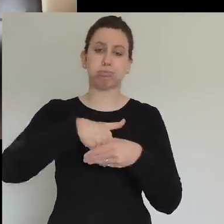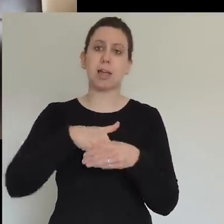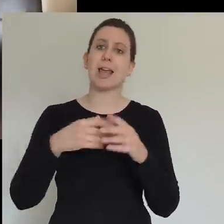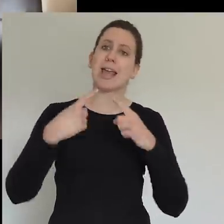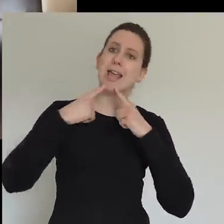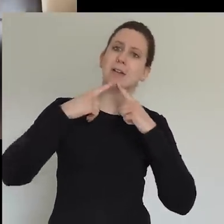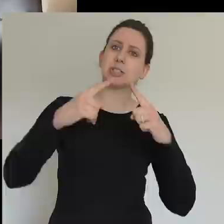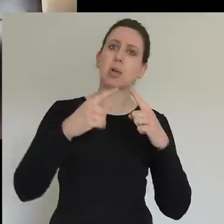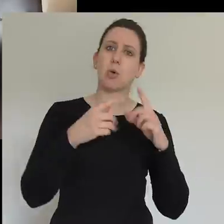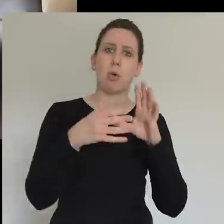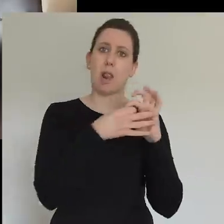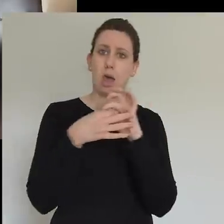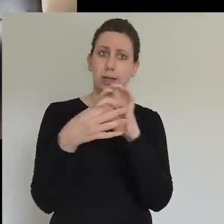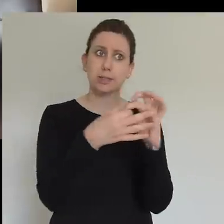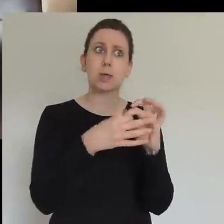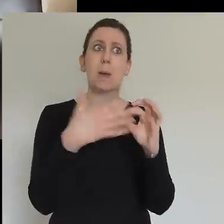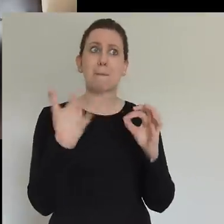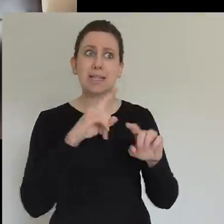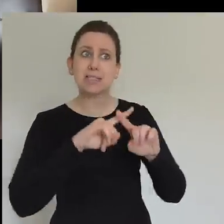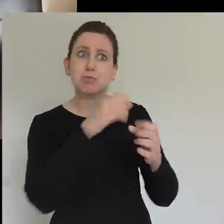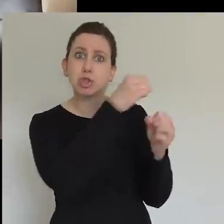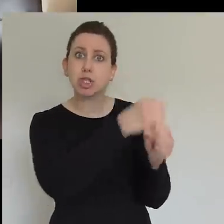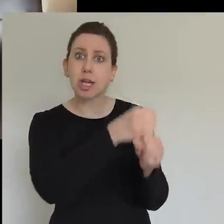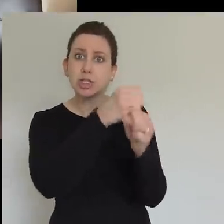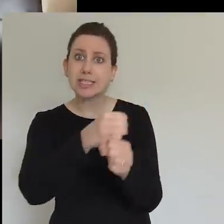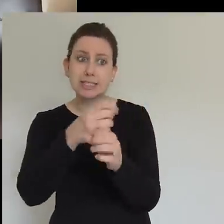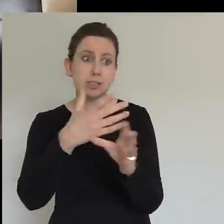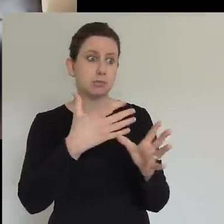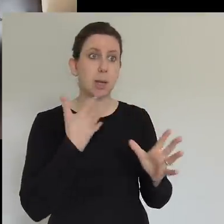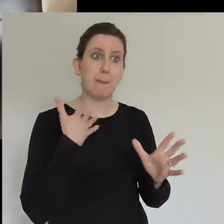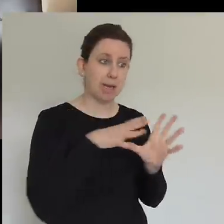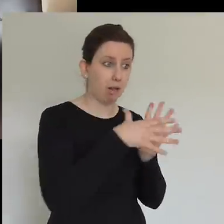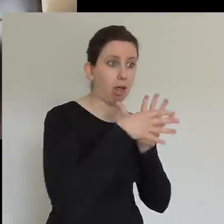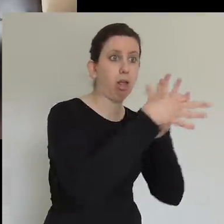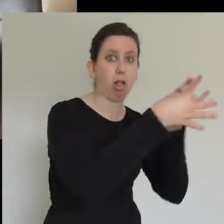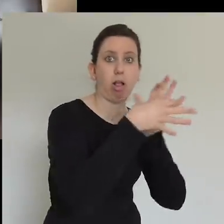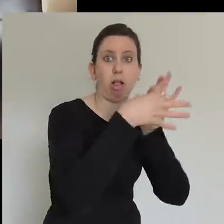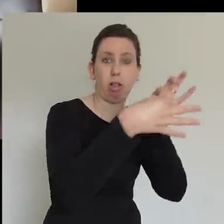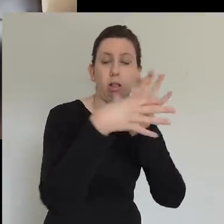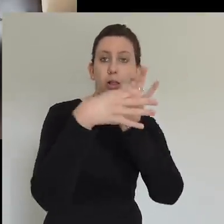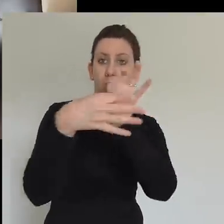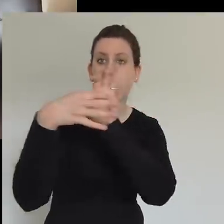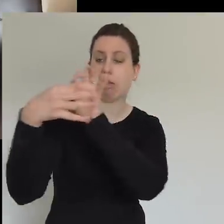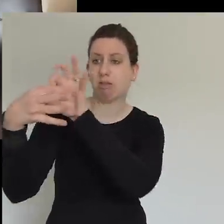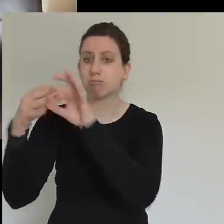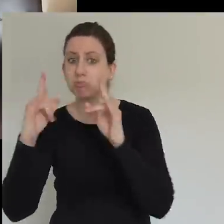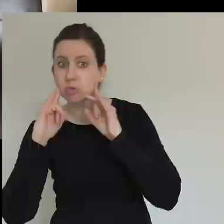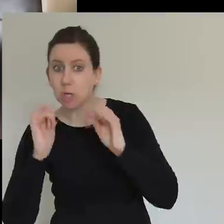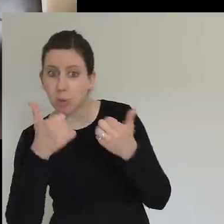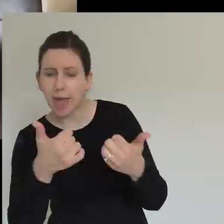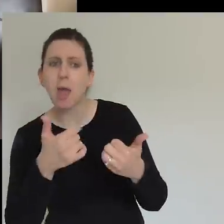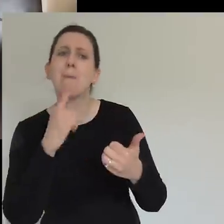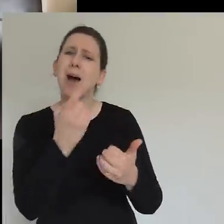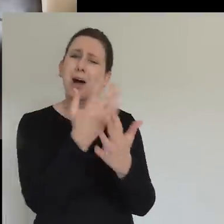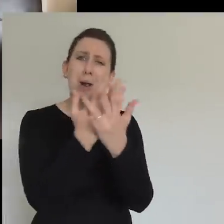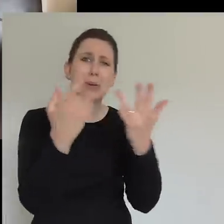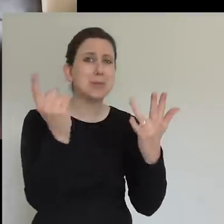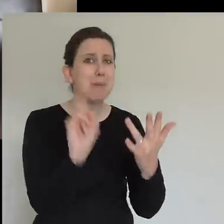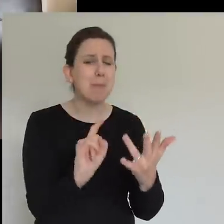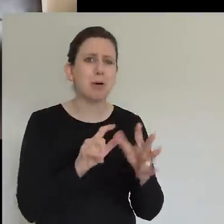And there was a number struggling already with the idea that things can't just go back to normal, because they're sort of desperately waiting for the building to open again, everything's just